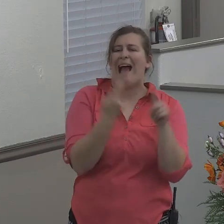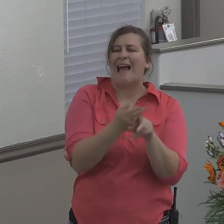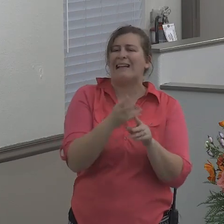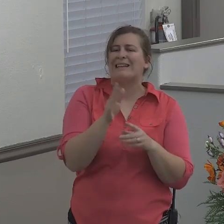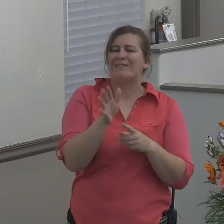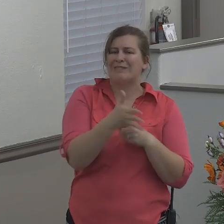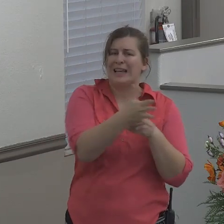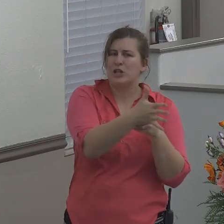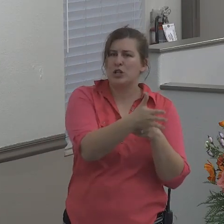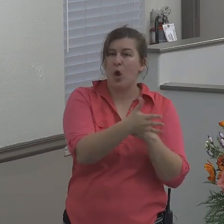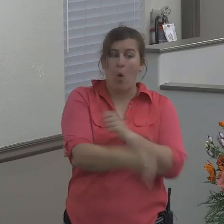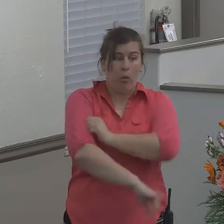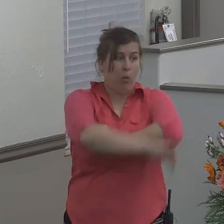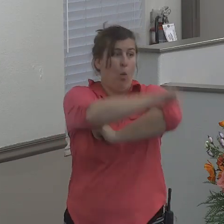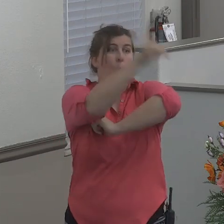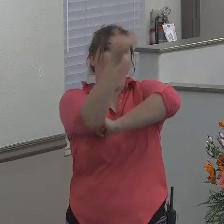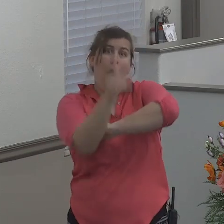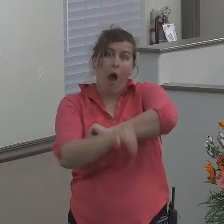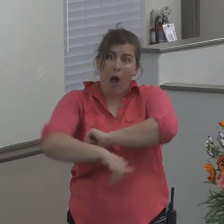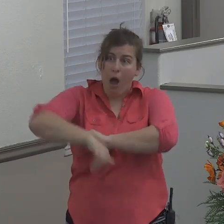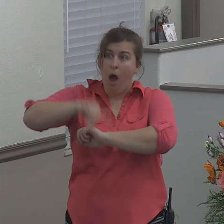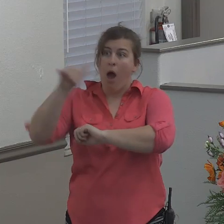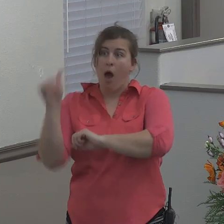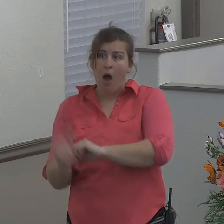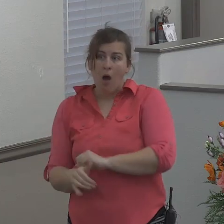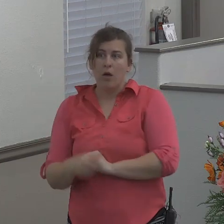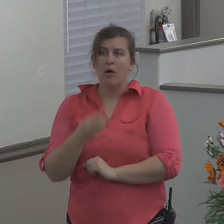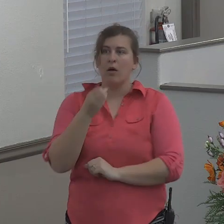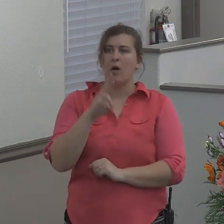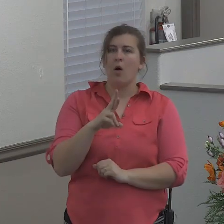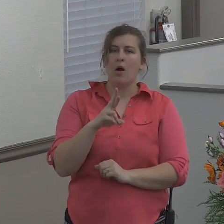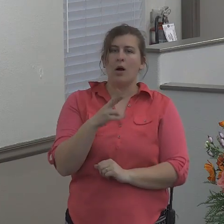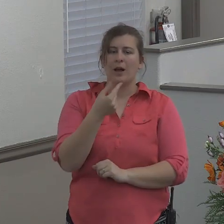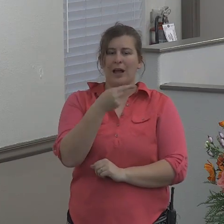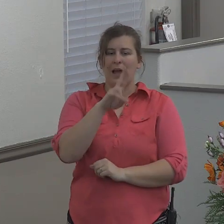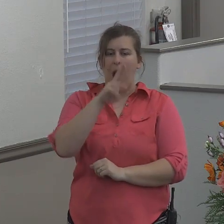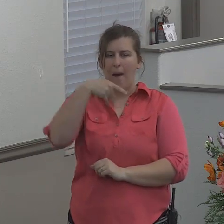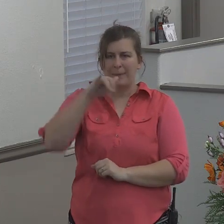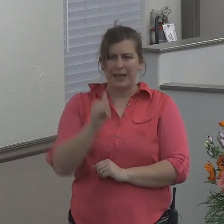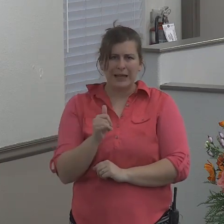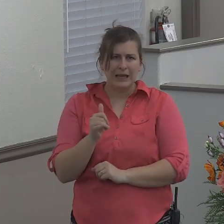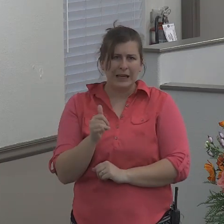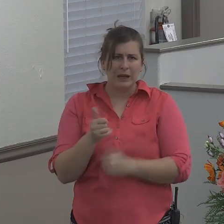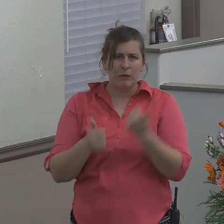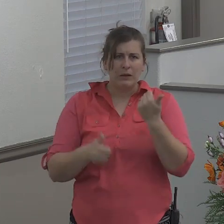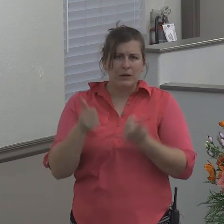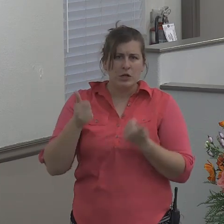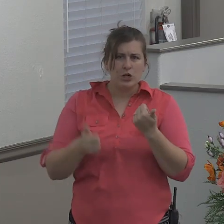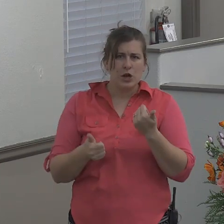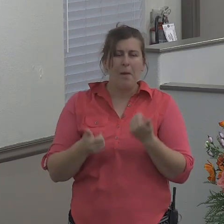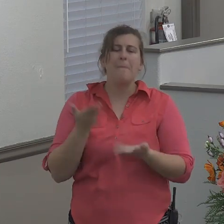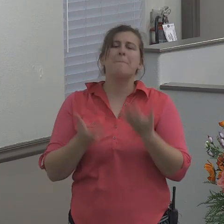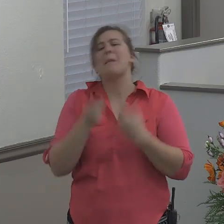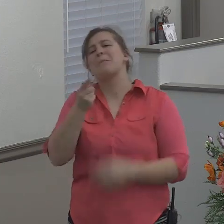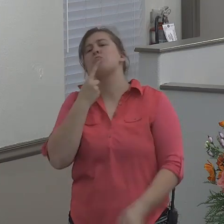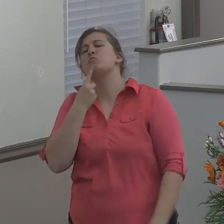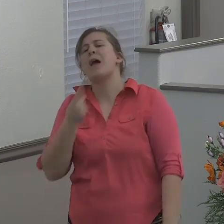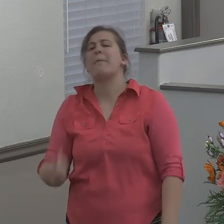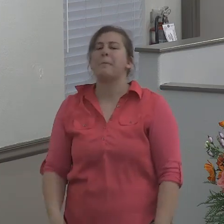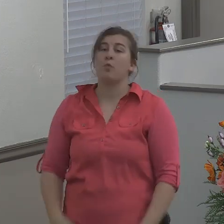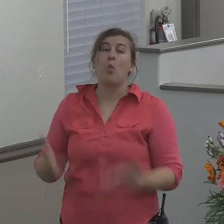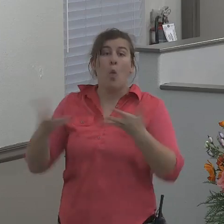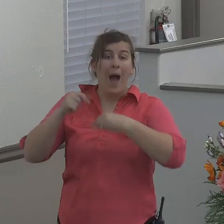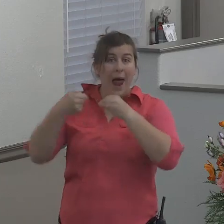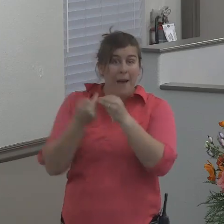Was it a well? Or was it a guppy? Now you may be saying, Wait, what about